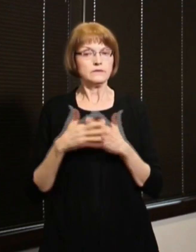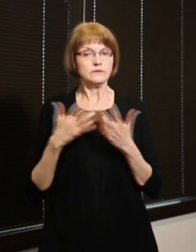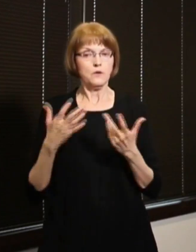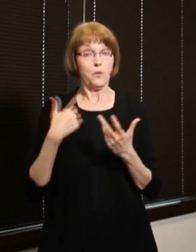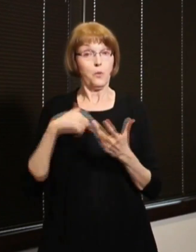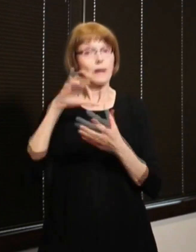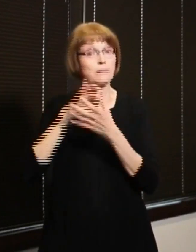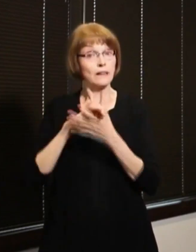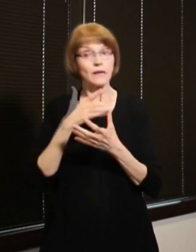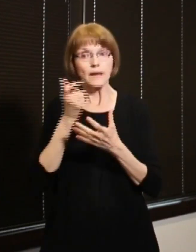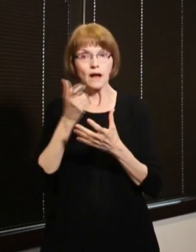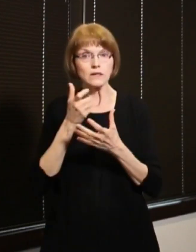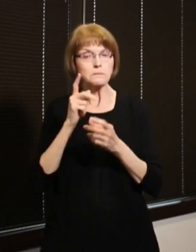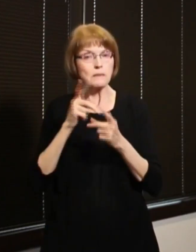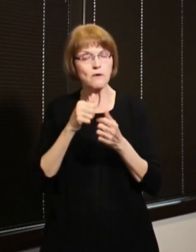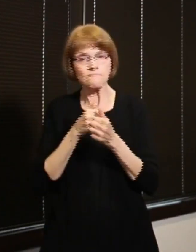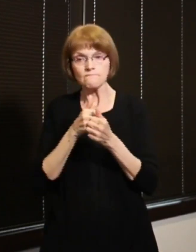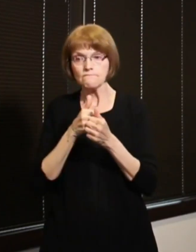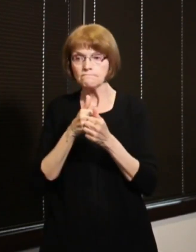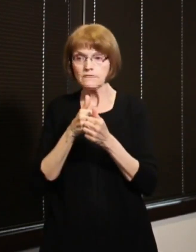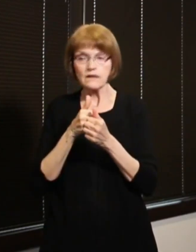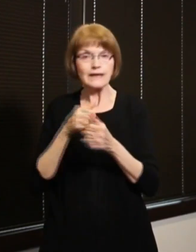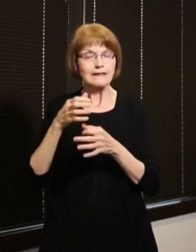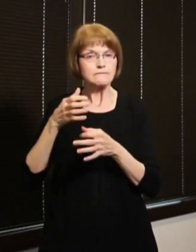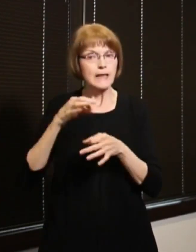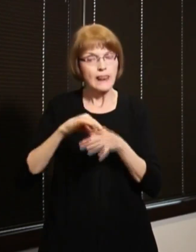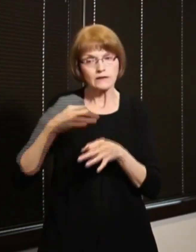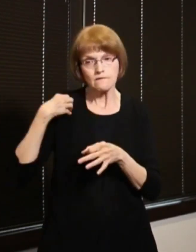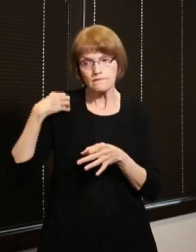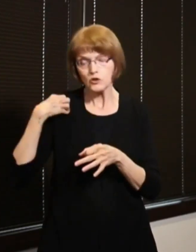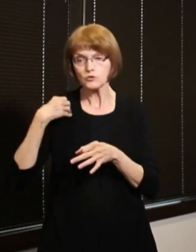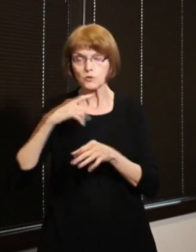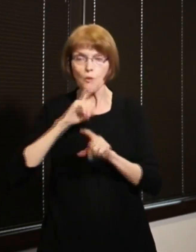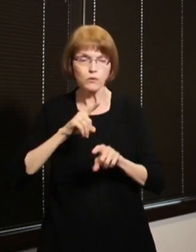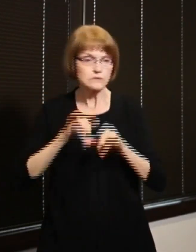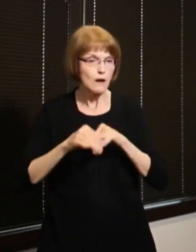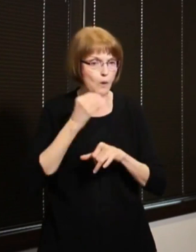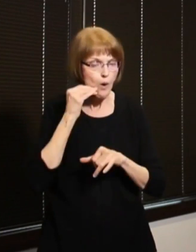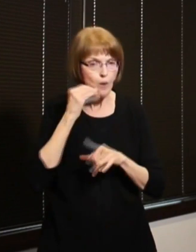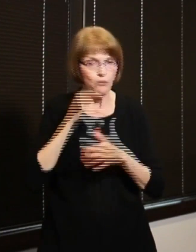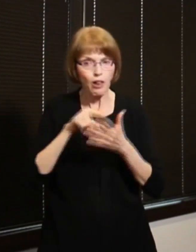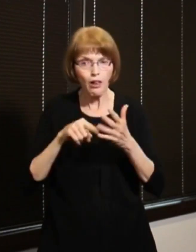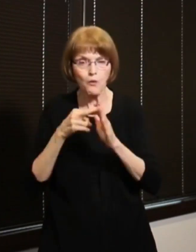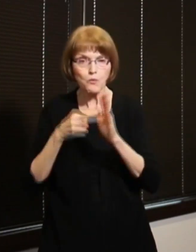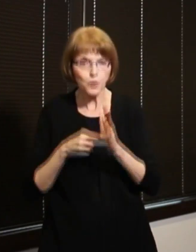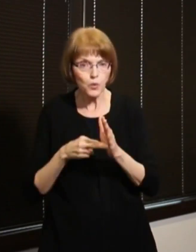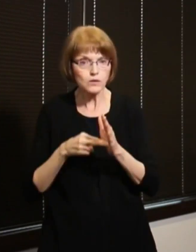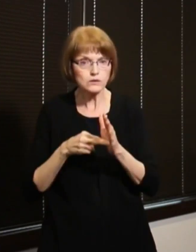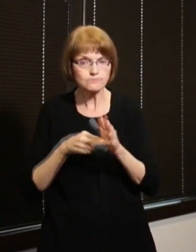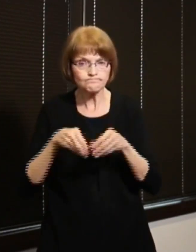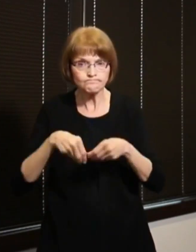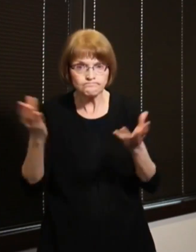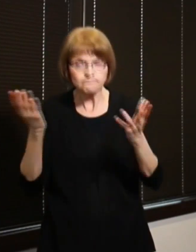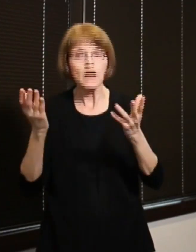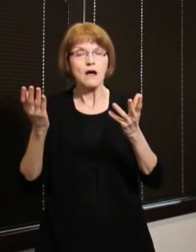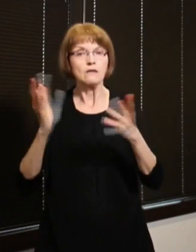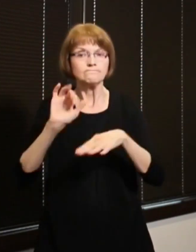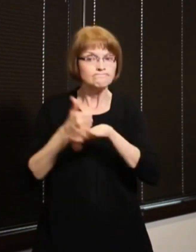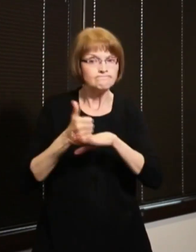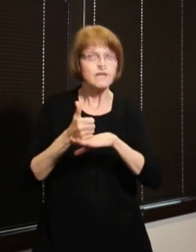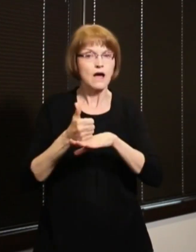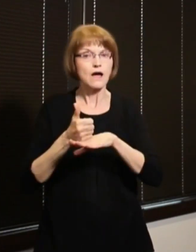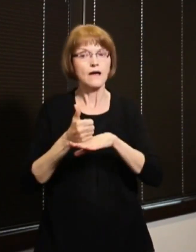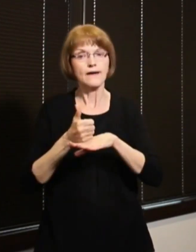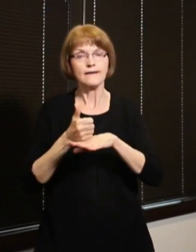the shelter-in-place orders from our elected officials and then all of the other things that were that were put into place,